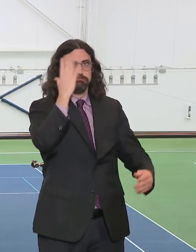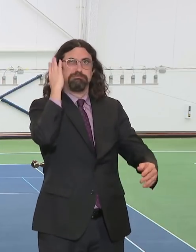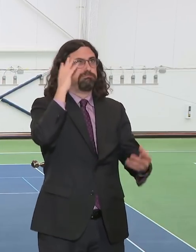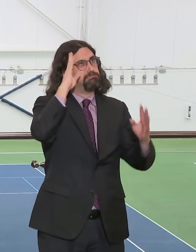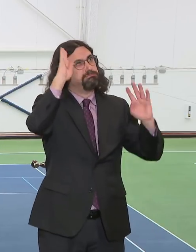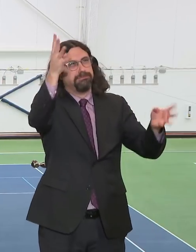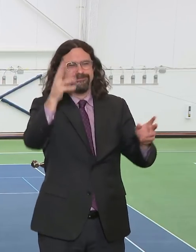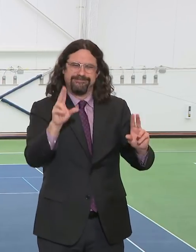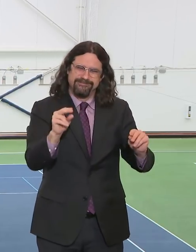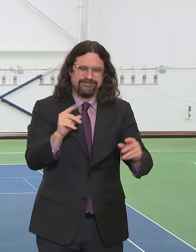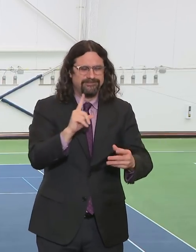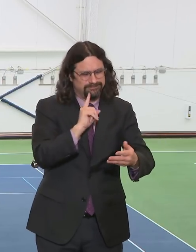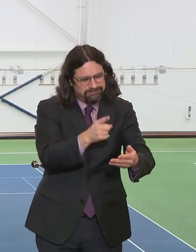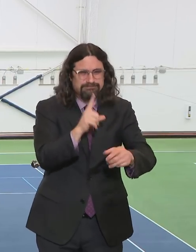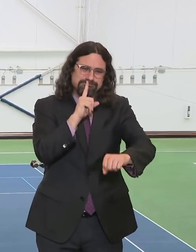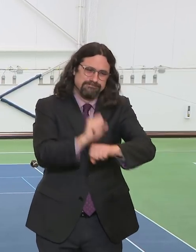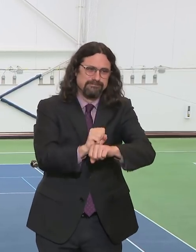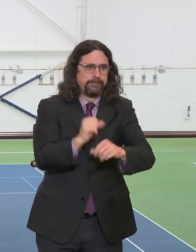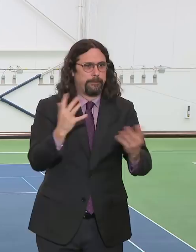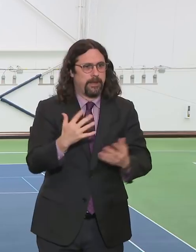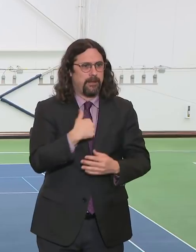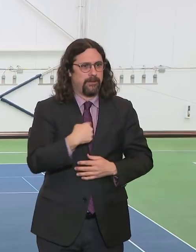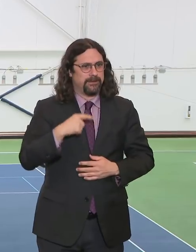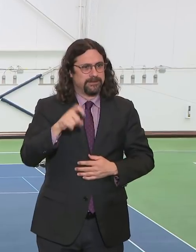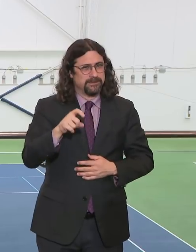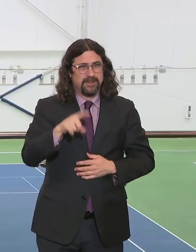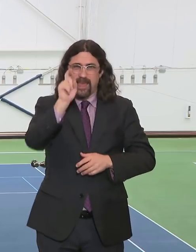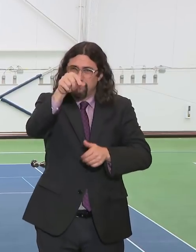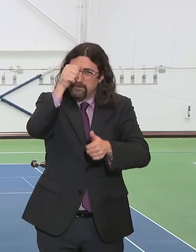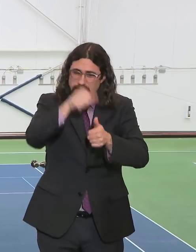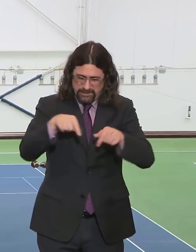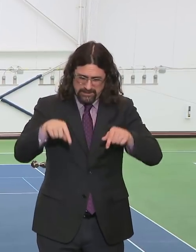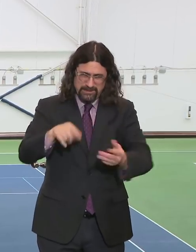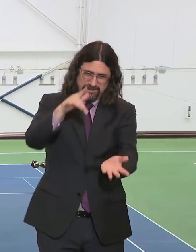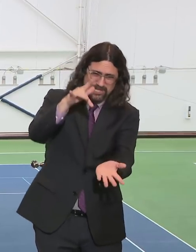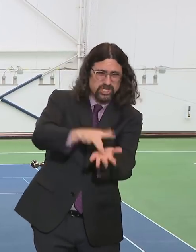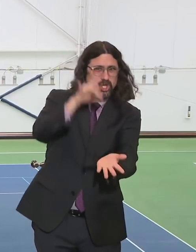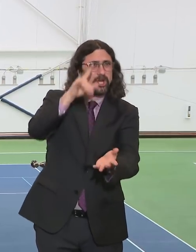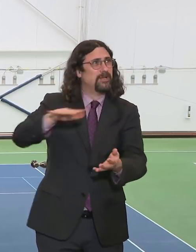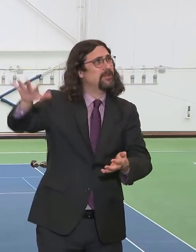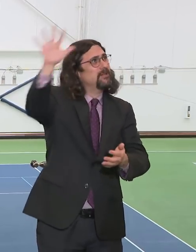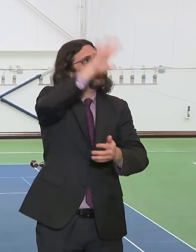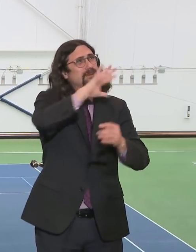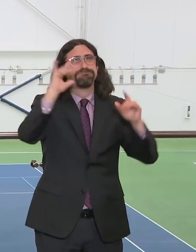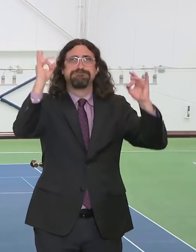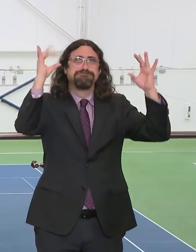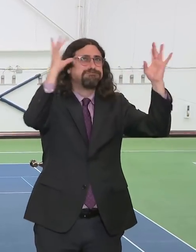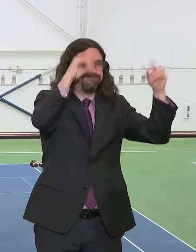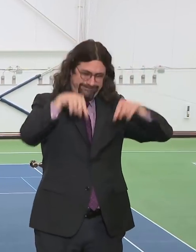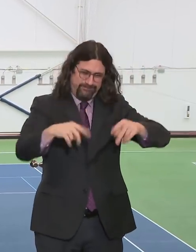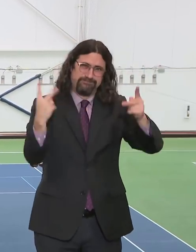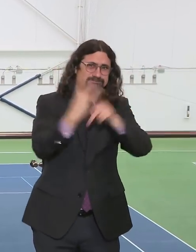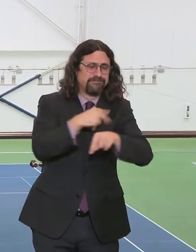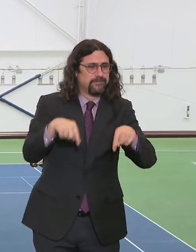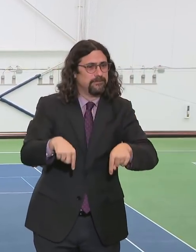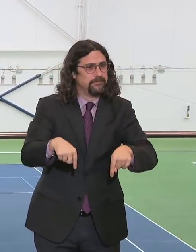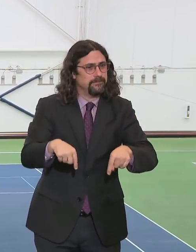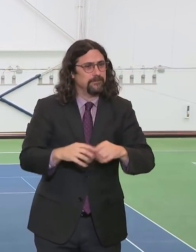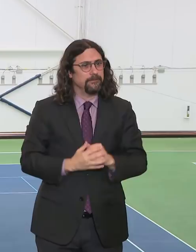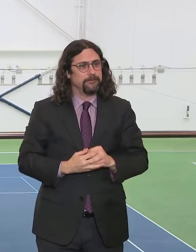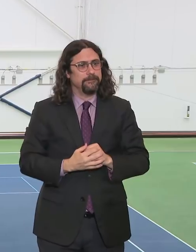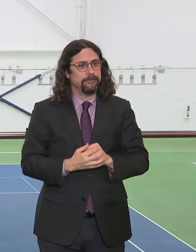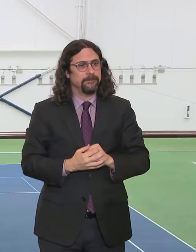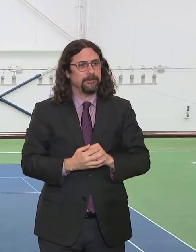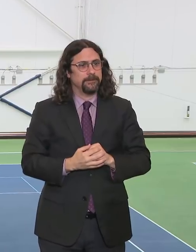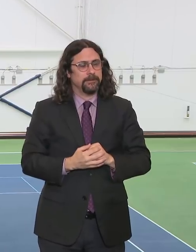Now ventilators, which I'm going to talk about constantly, we are grateful again in the last week or so the federal government really stepped